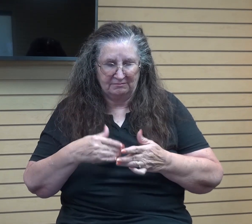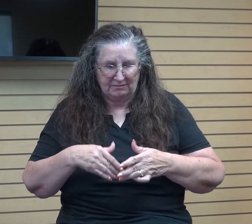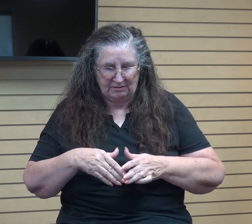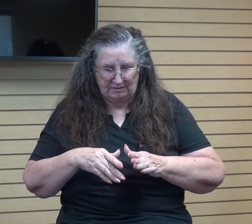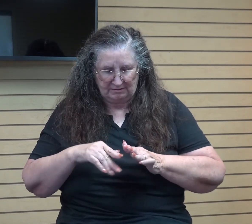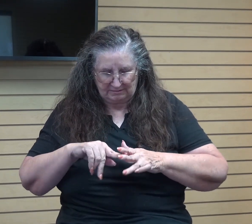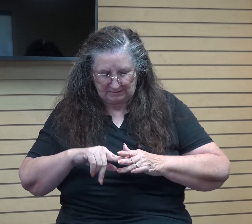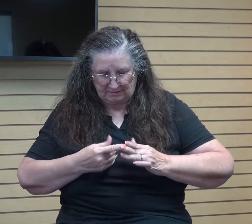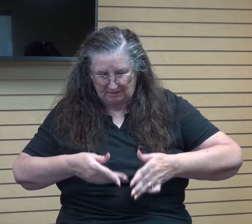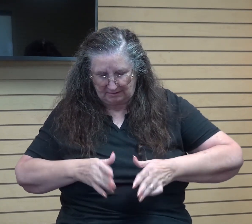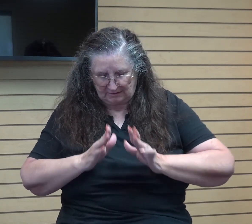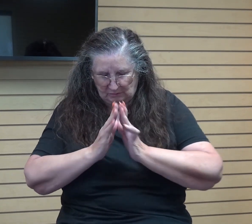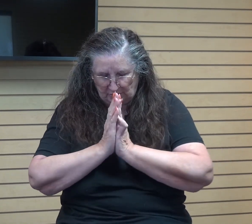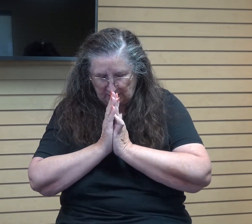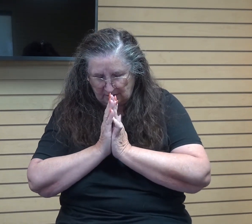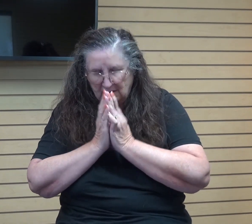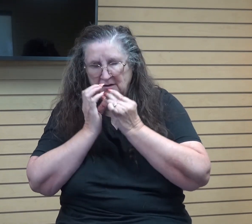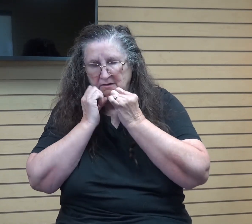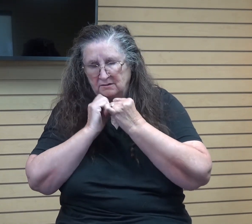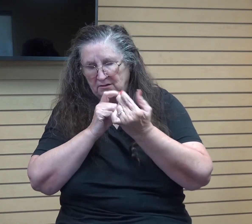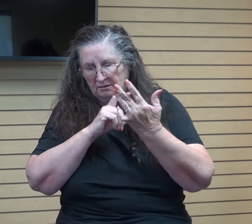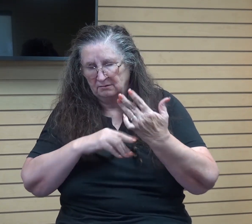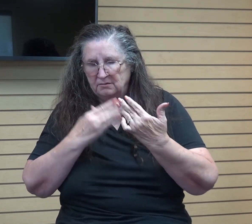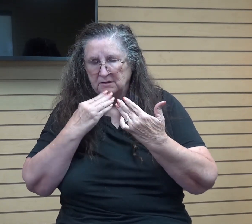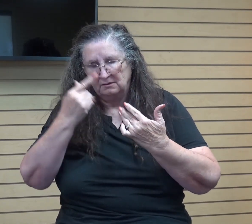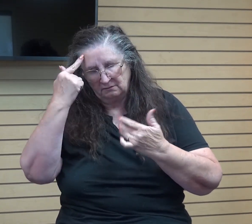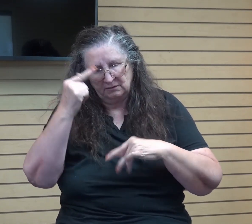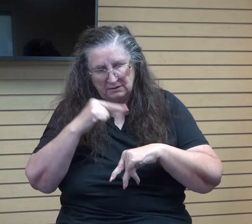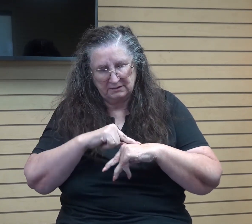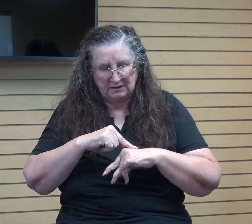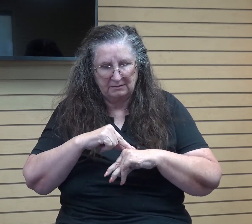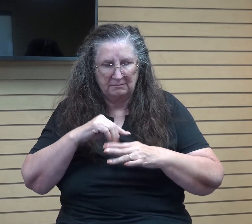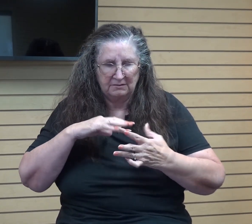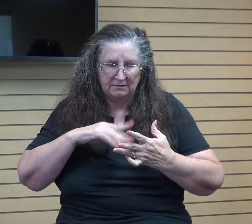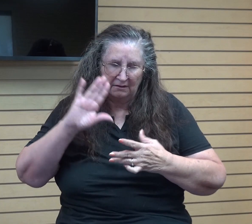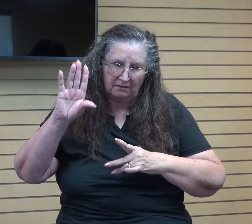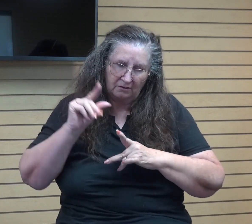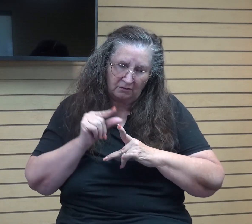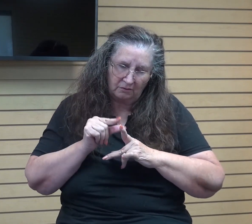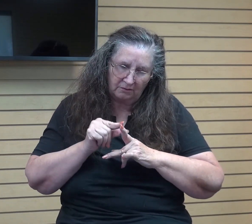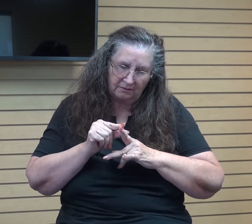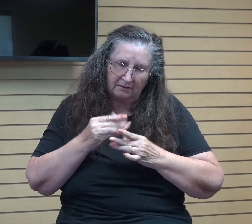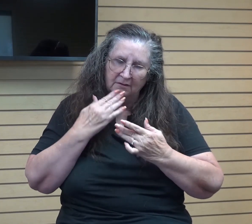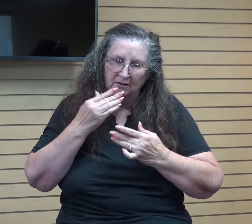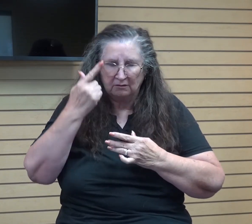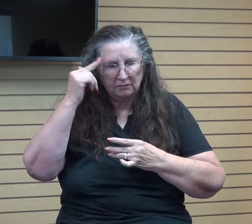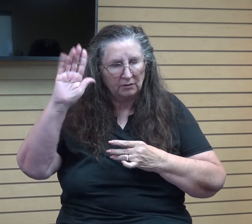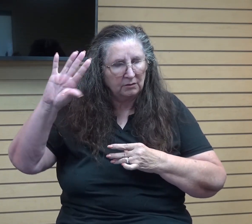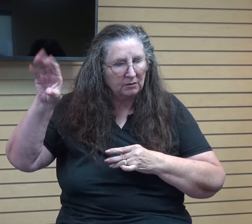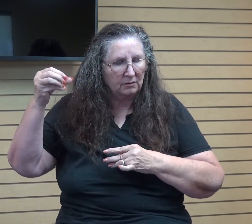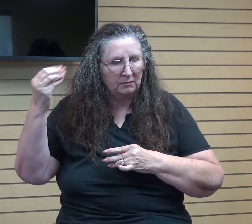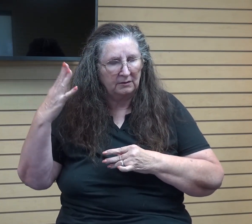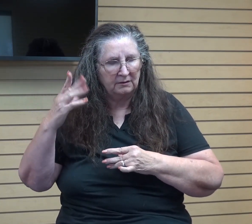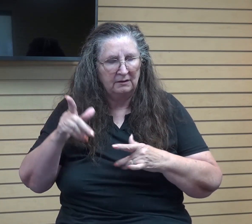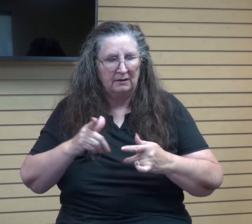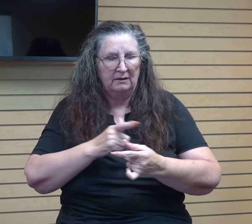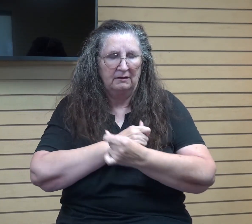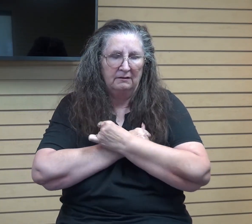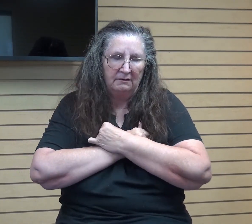Lord, we thank you for this time we get to spend in your word. We thank you for your grace, Lord, and the love you've shown us, Lord. We pray